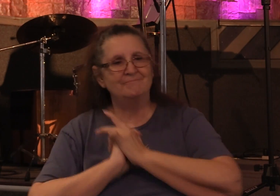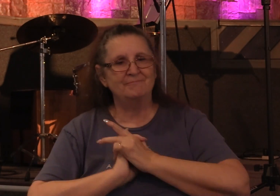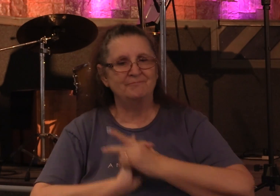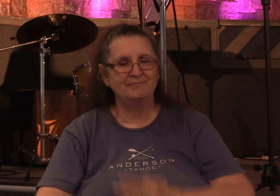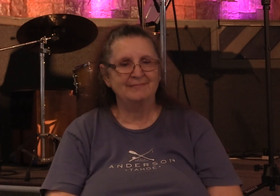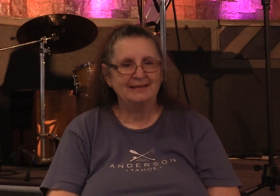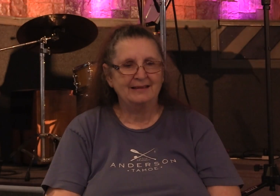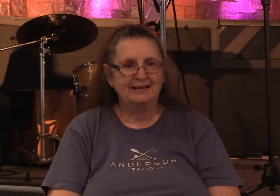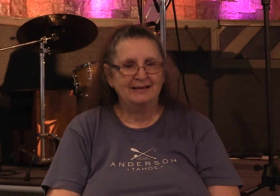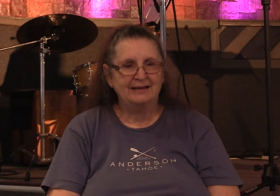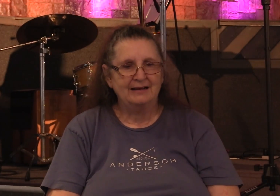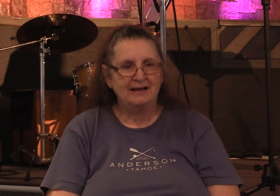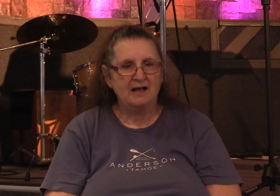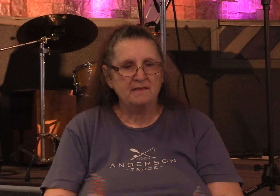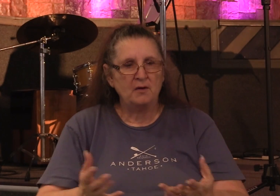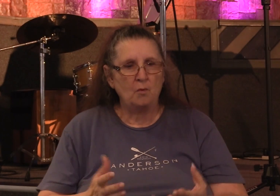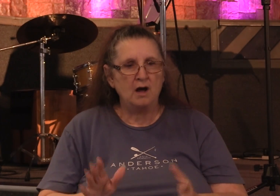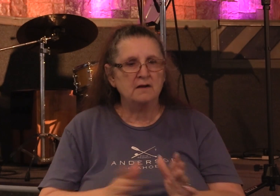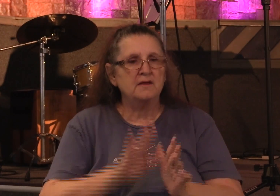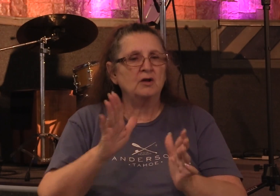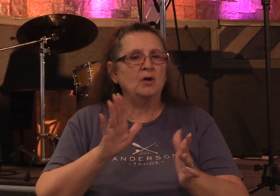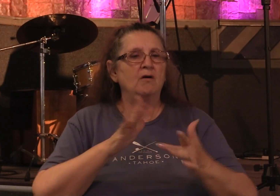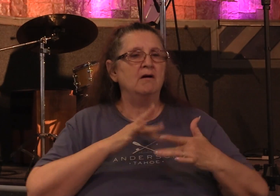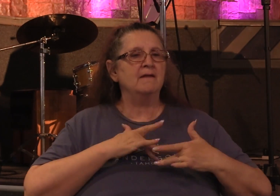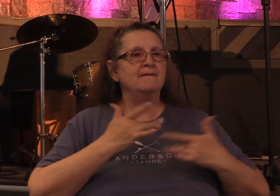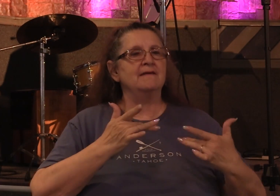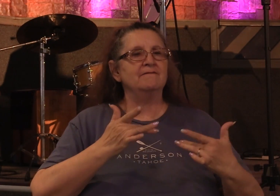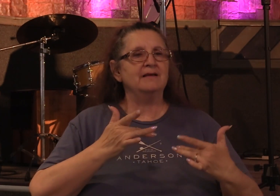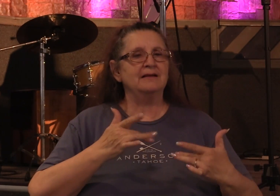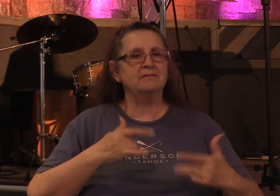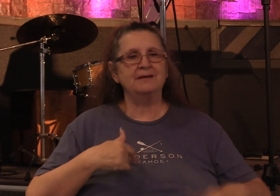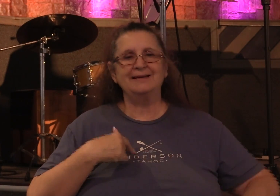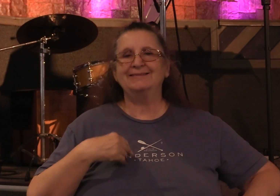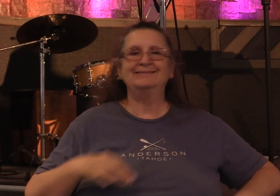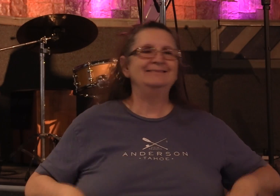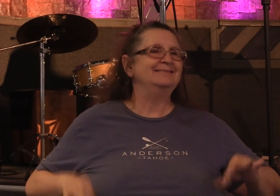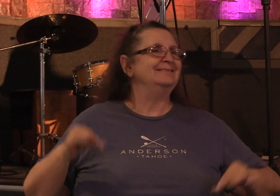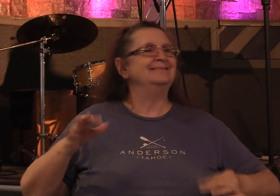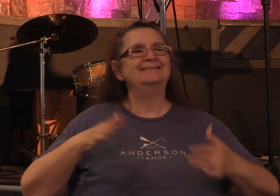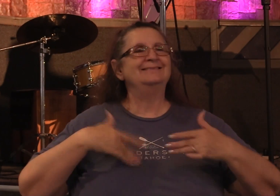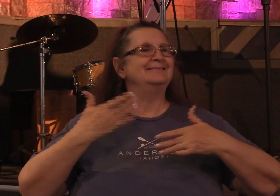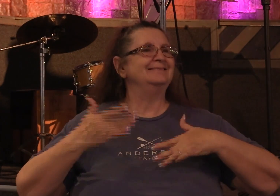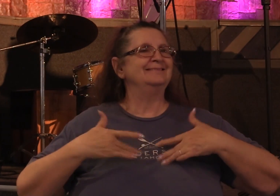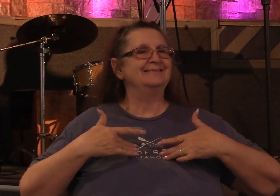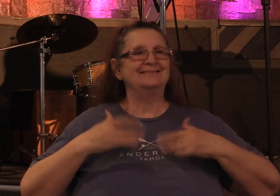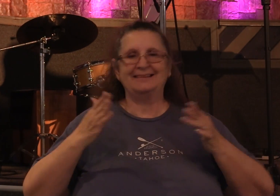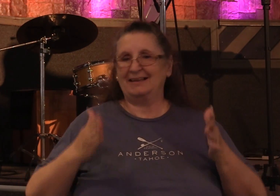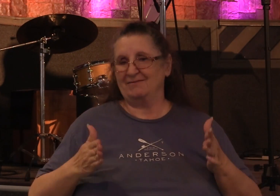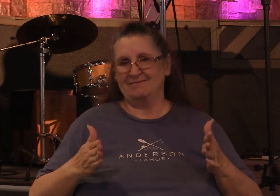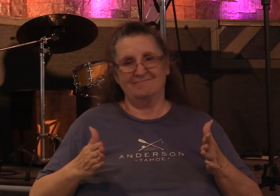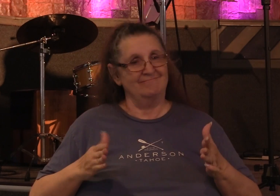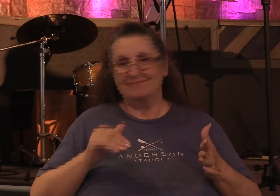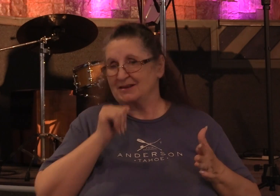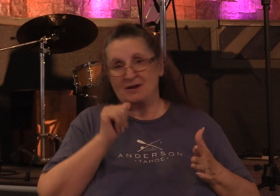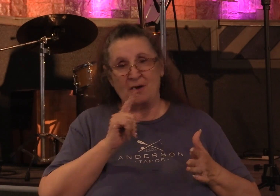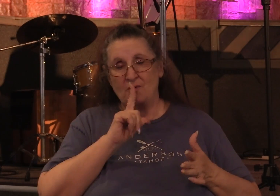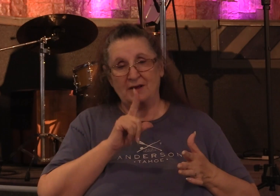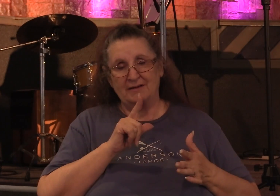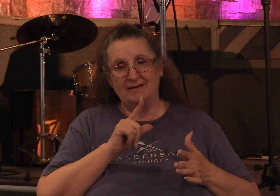they wanted the glory of being a cheerful giver even though they weren't. They wanted the glory of